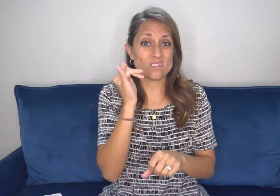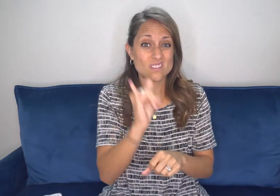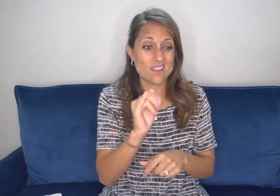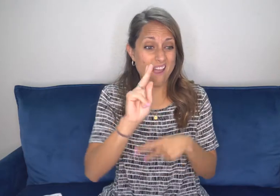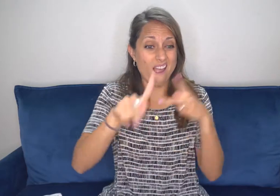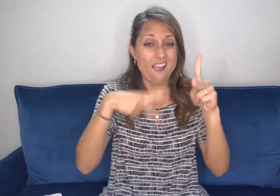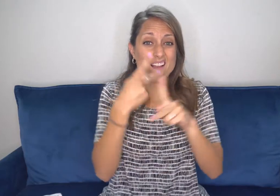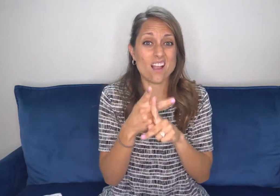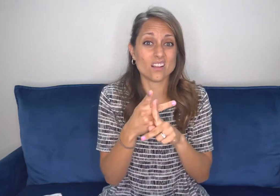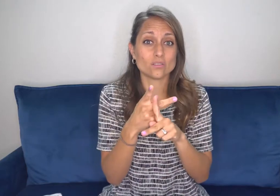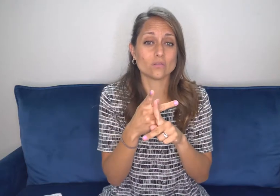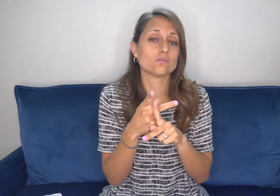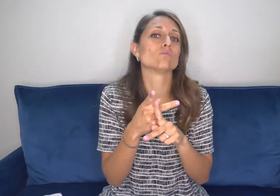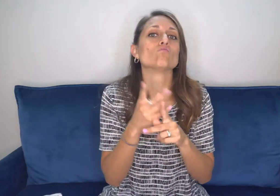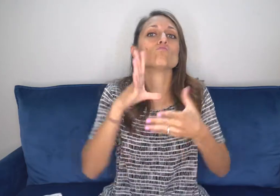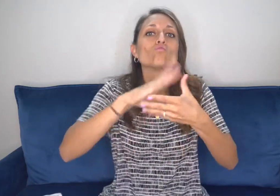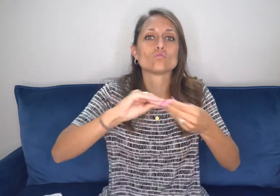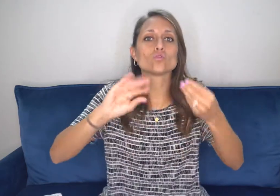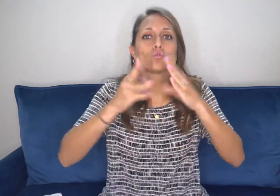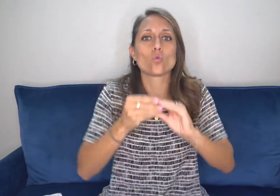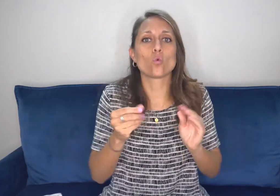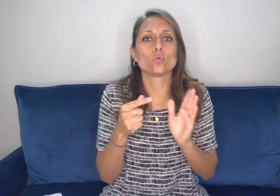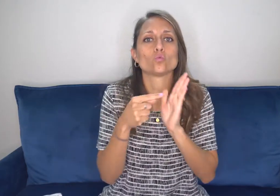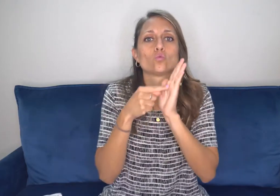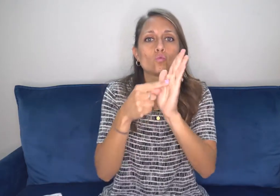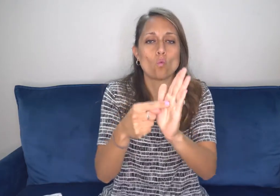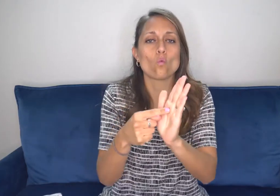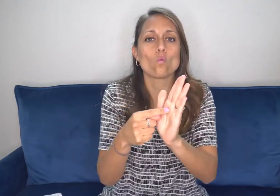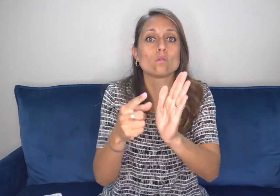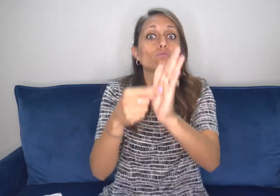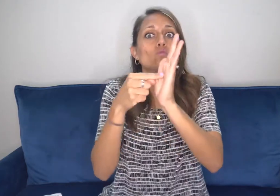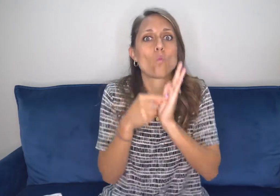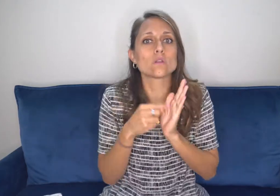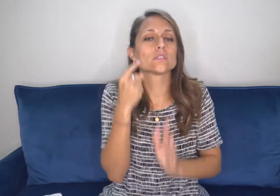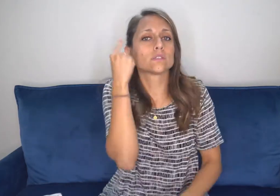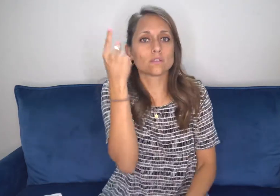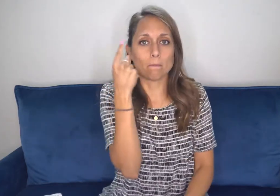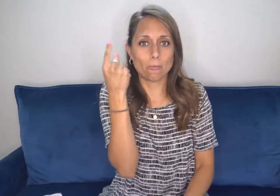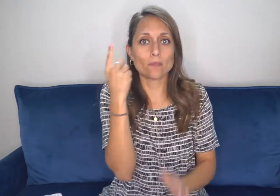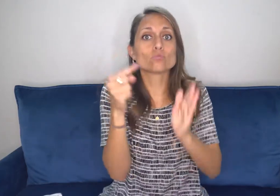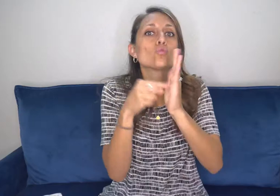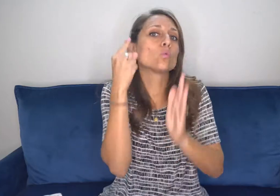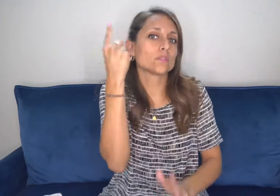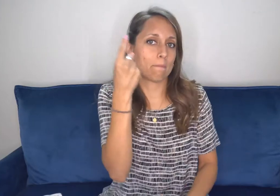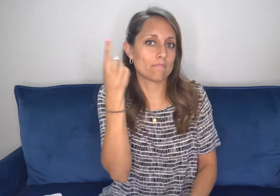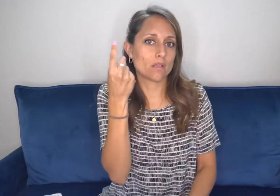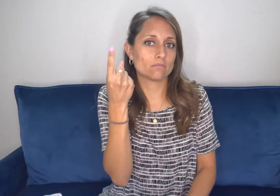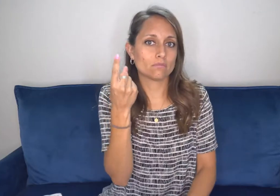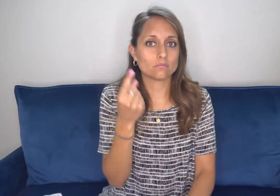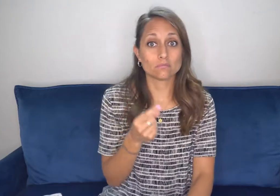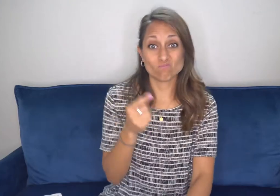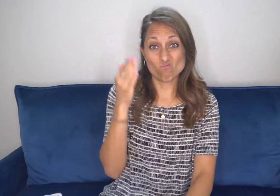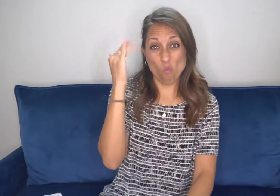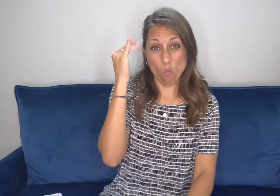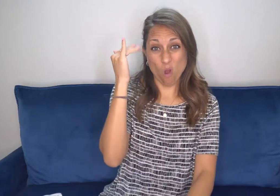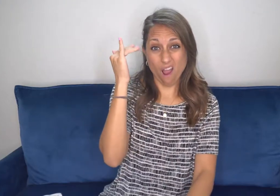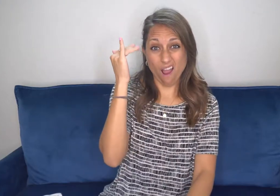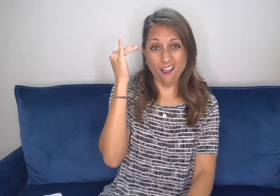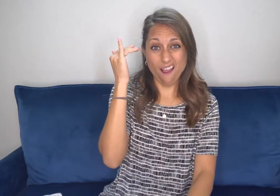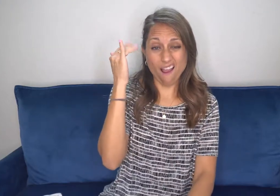and understands easily. And Jesus used that type of communication. He used stories to teach